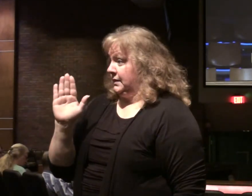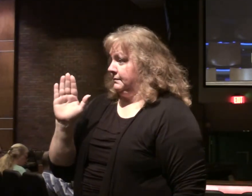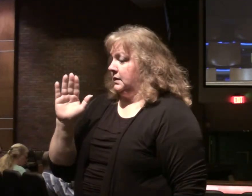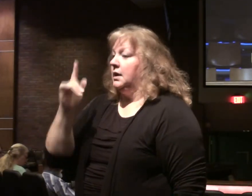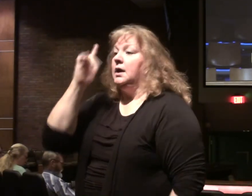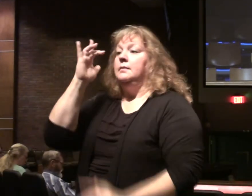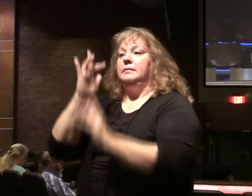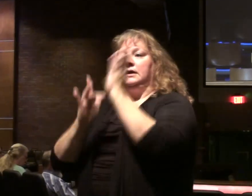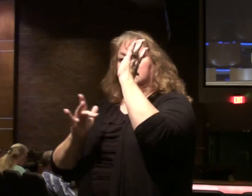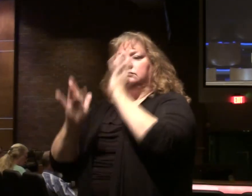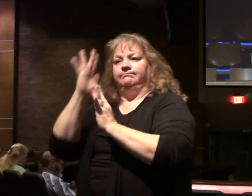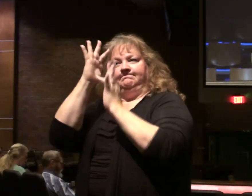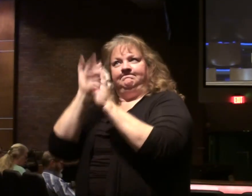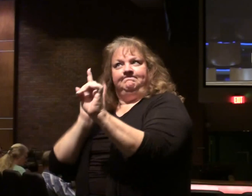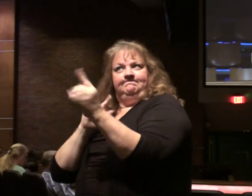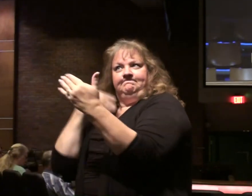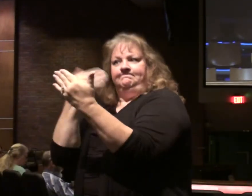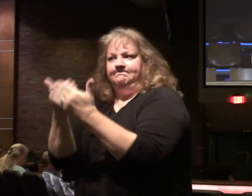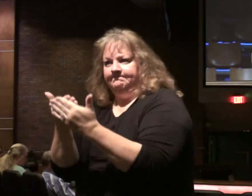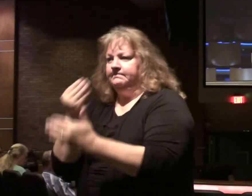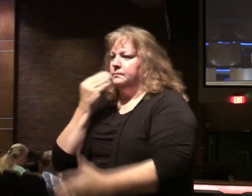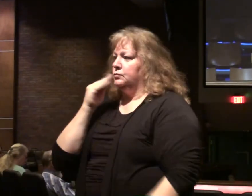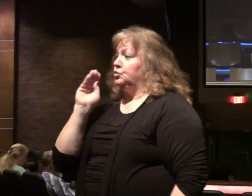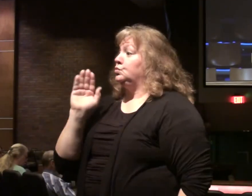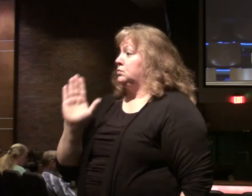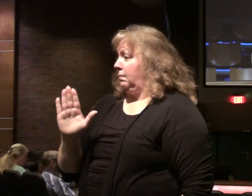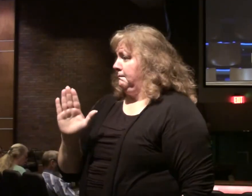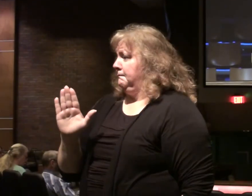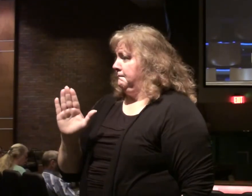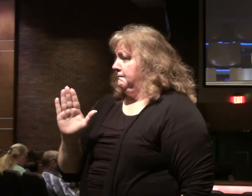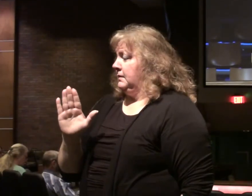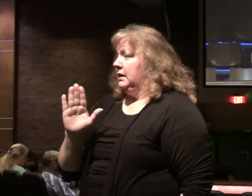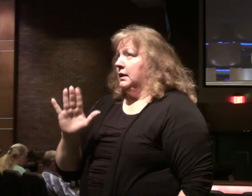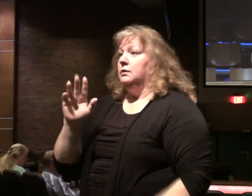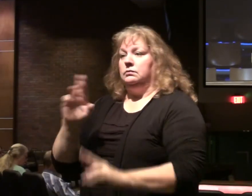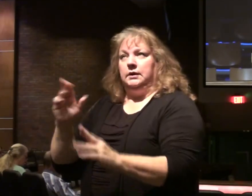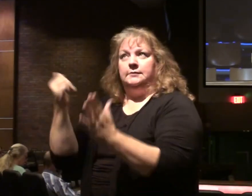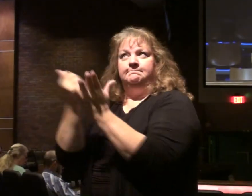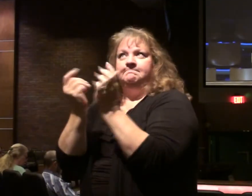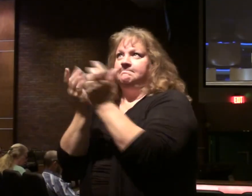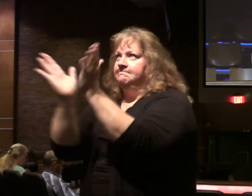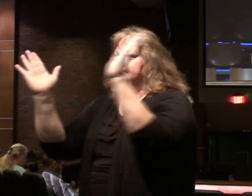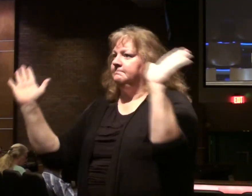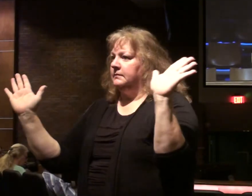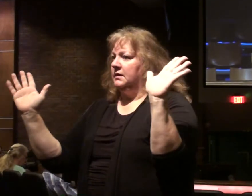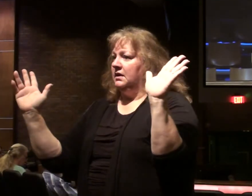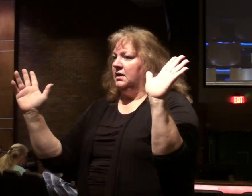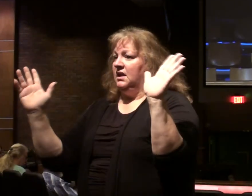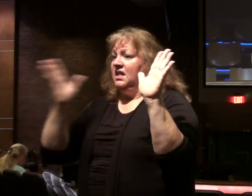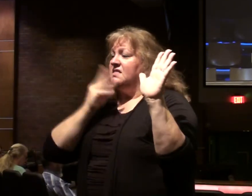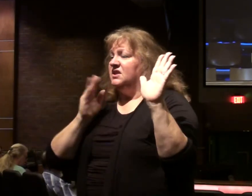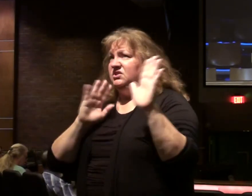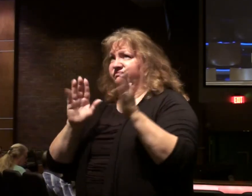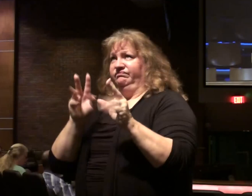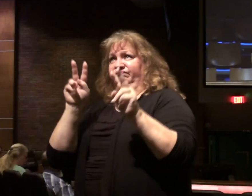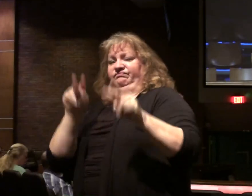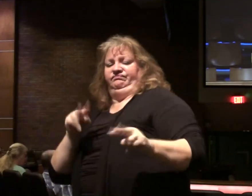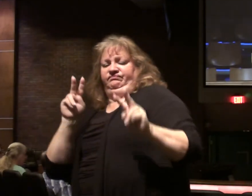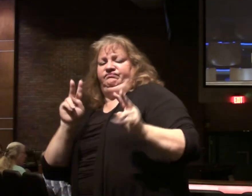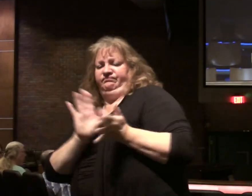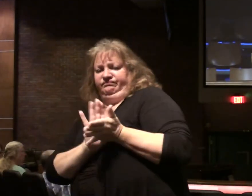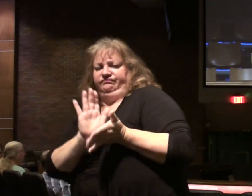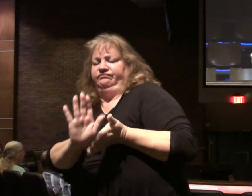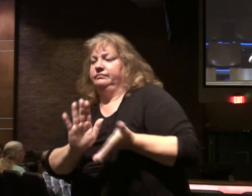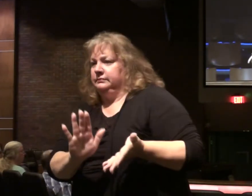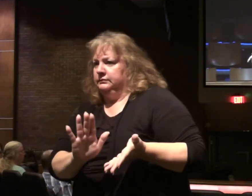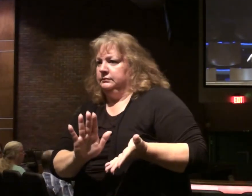Christ was determined to go to Jerusalem. He's going to his crucifixion. He's been rejected. And throughout the section, there's a focus